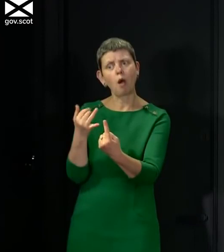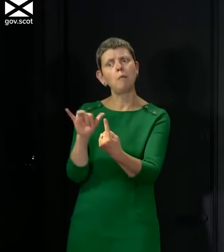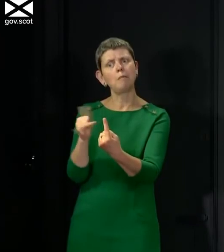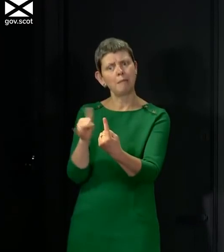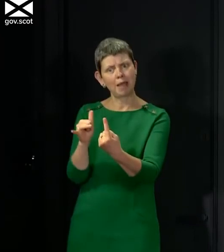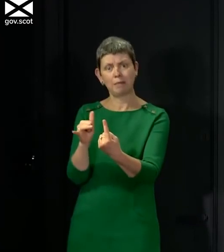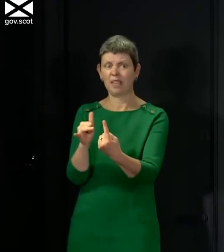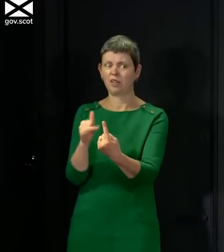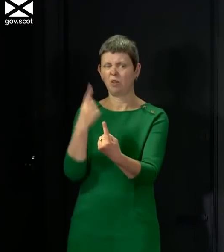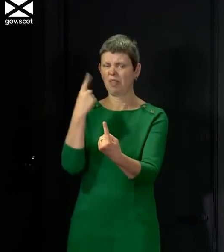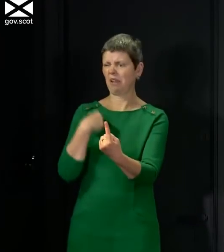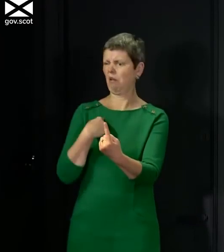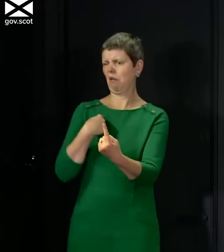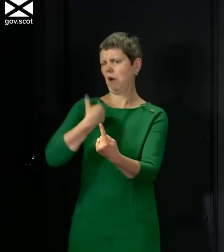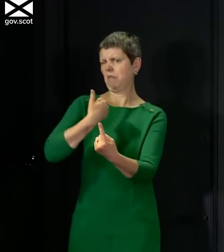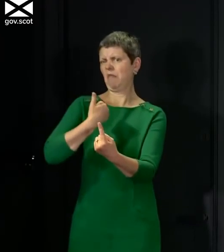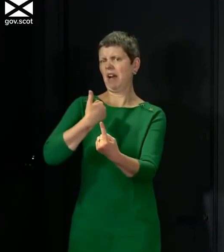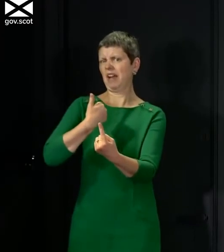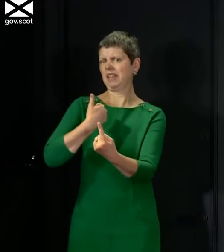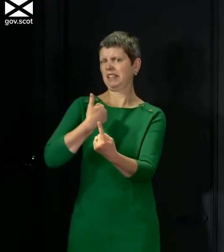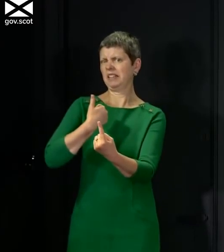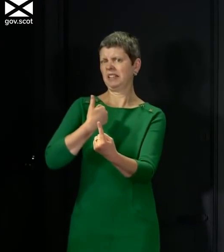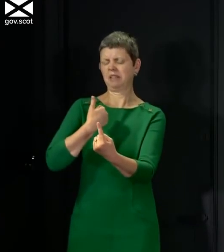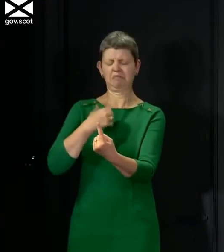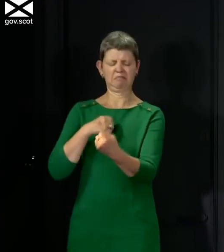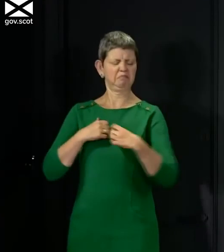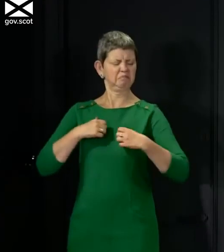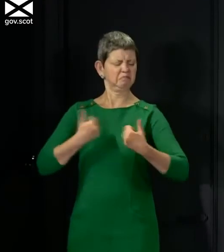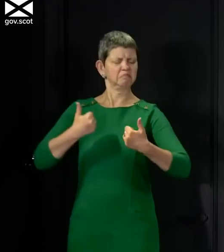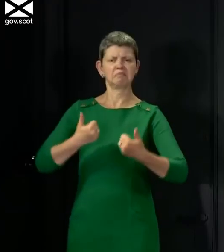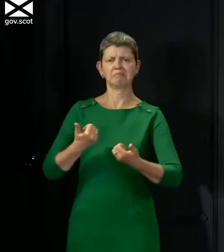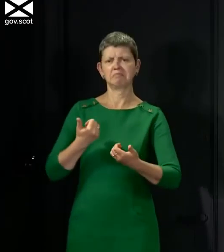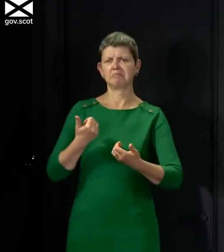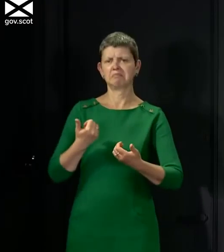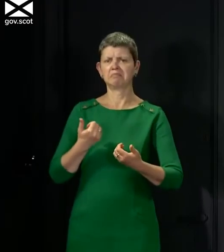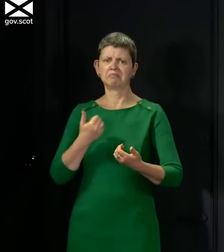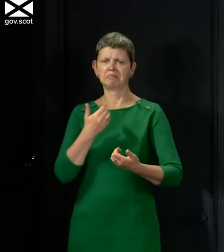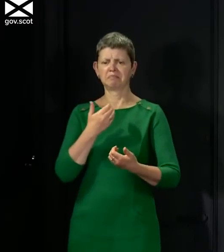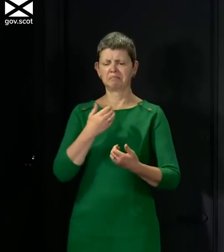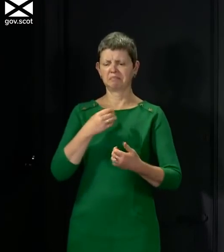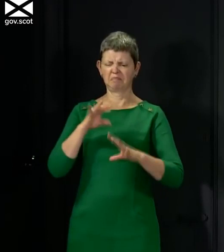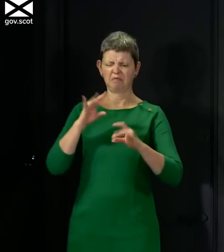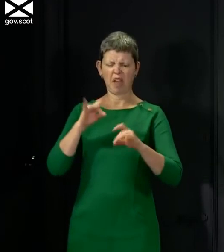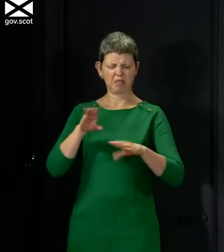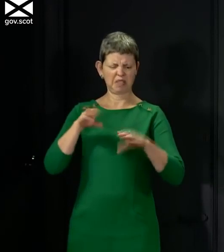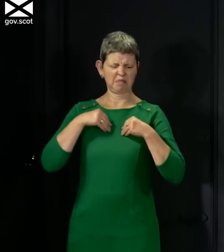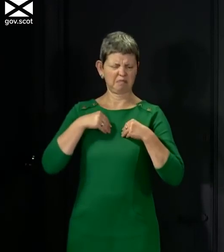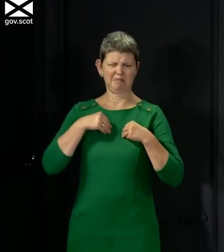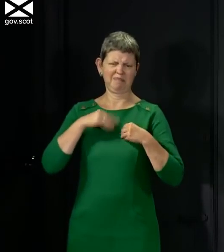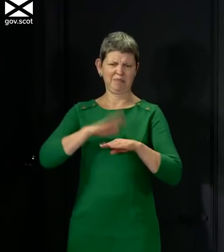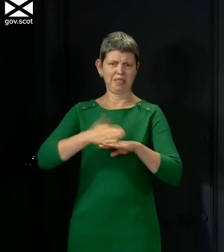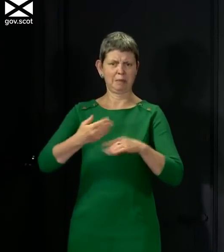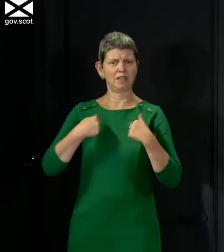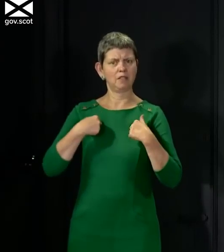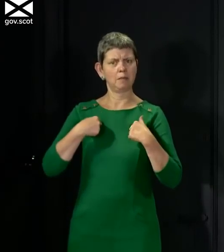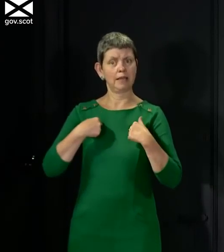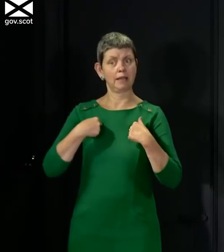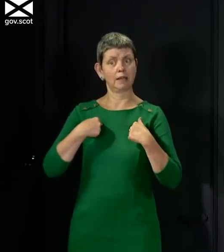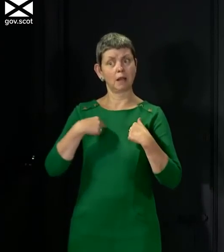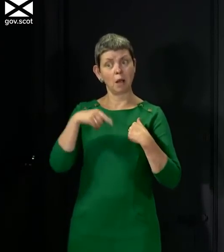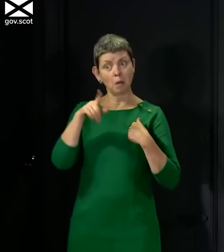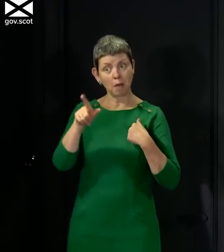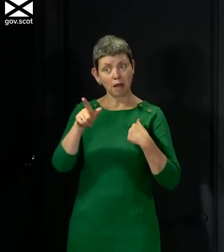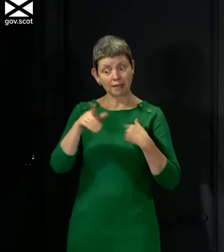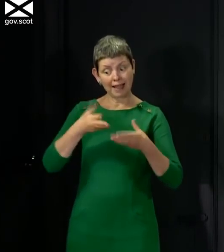but even if you don't believe you're at risk as a young person because you're fit and healthy and you don't think the virus is a risk to you if you transmit